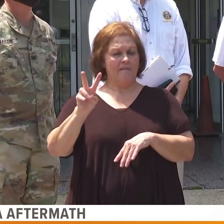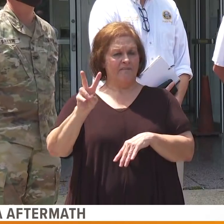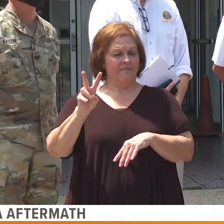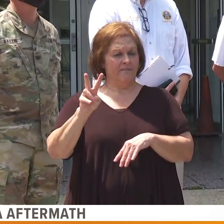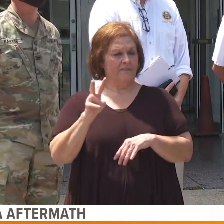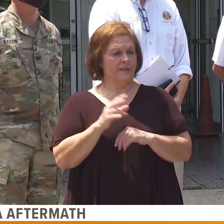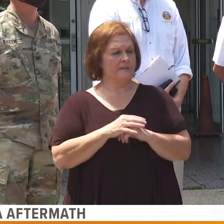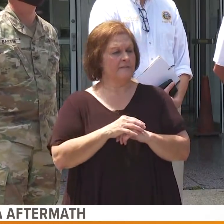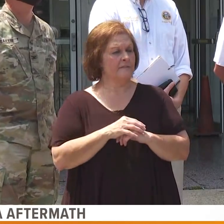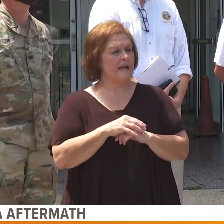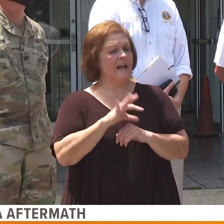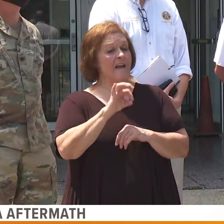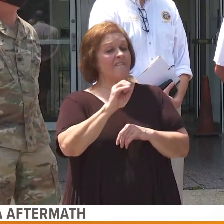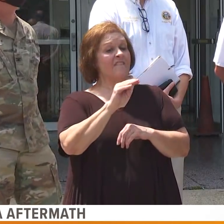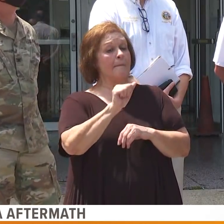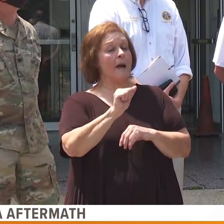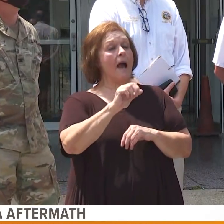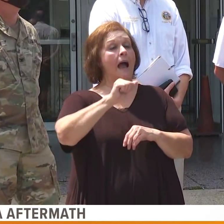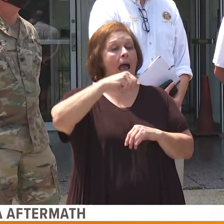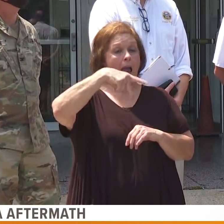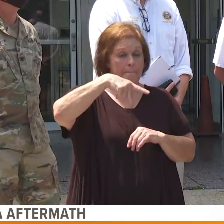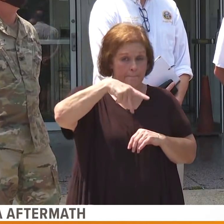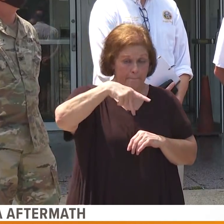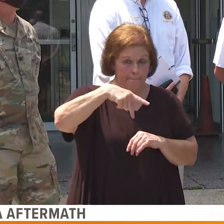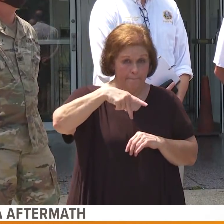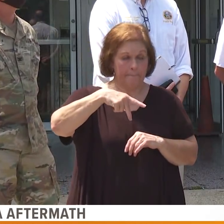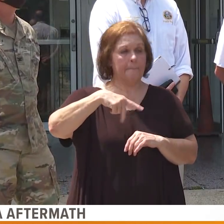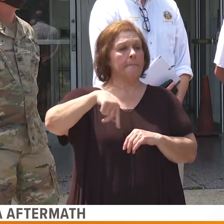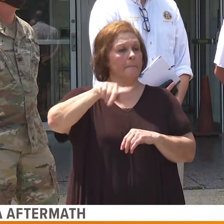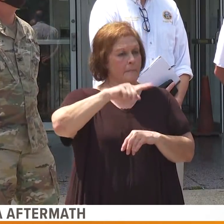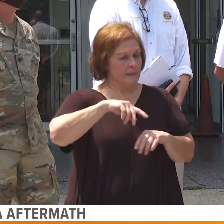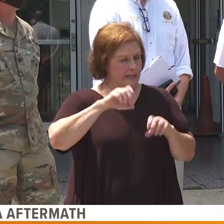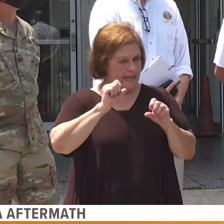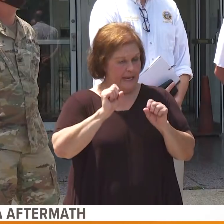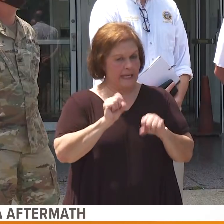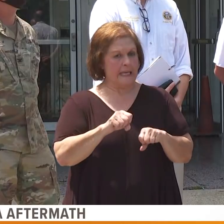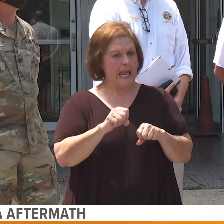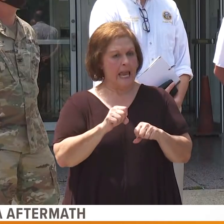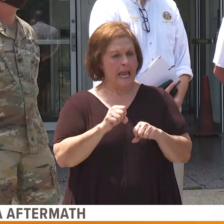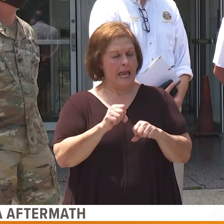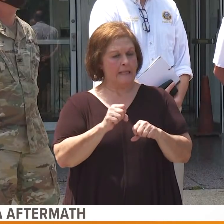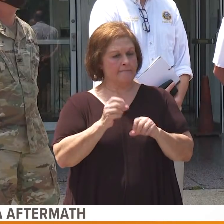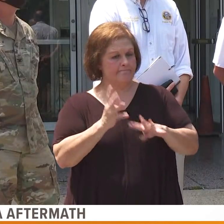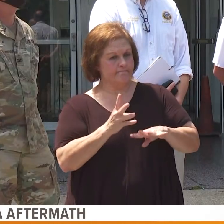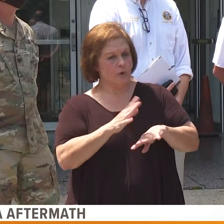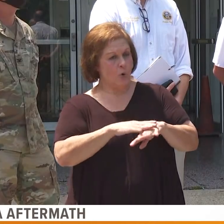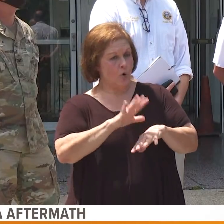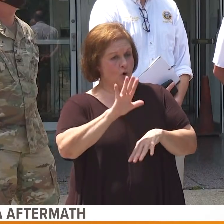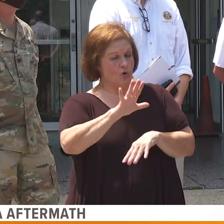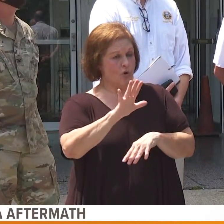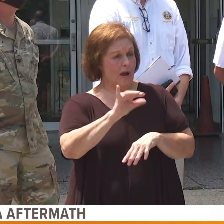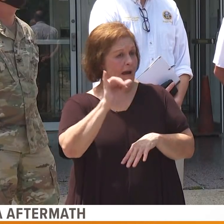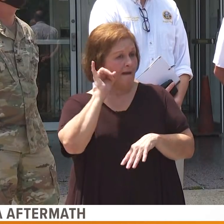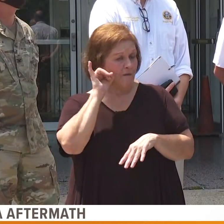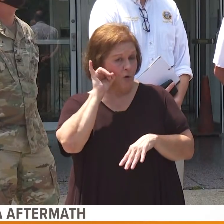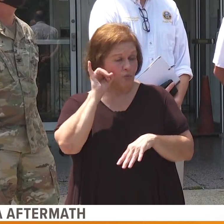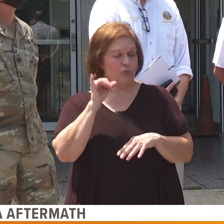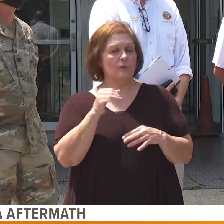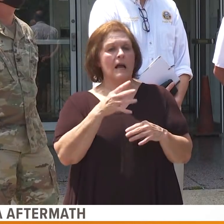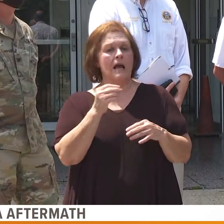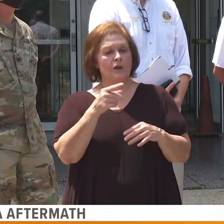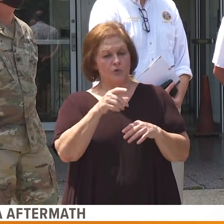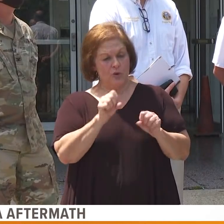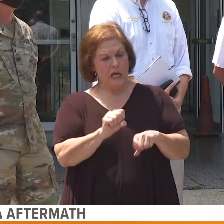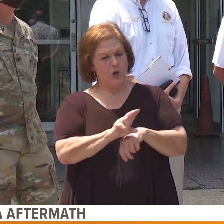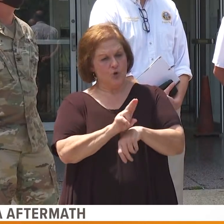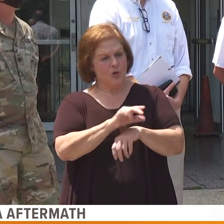And there is a FEMA app that residents can download onto their iPhones, and they can also, they can